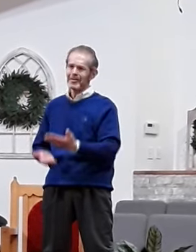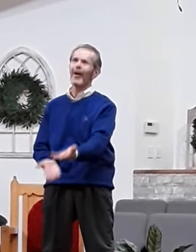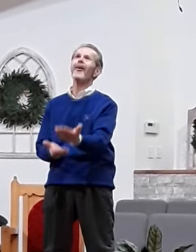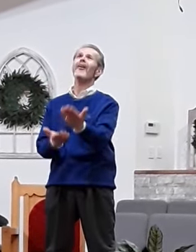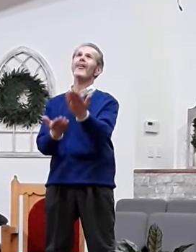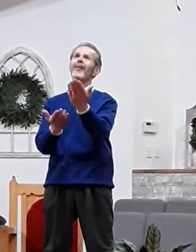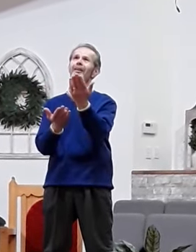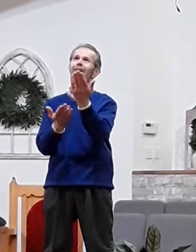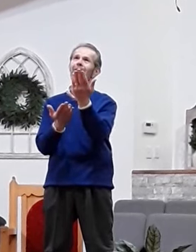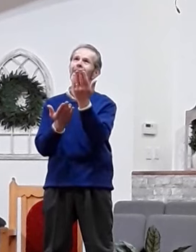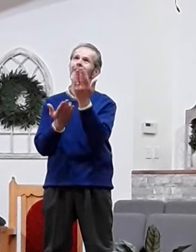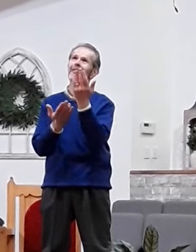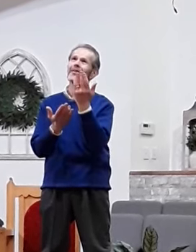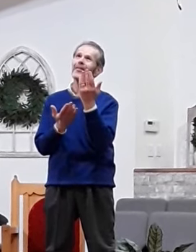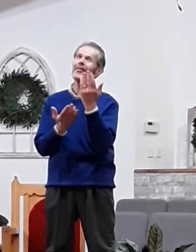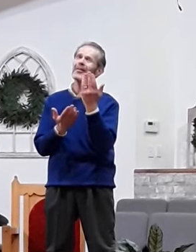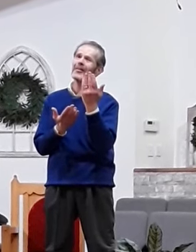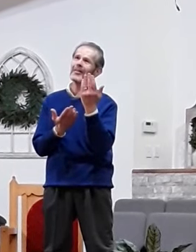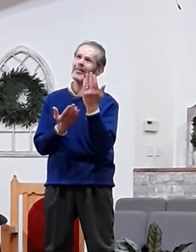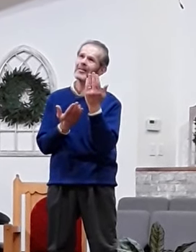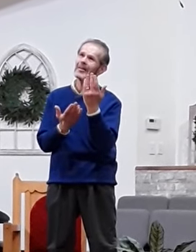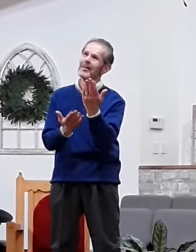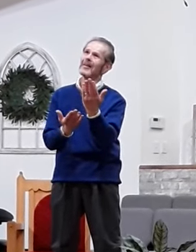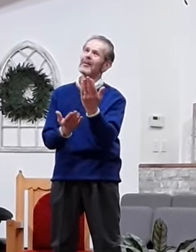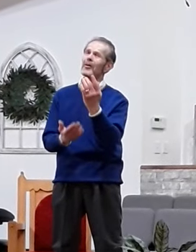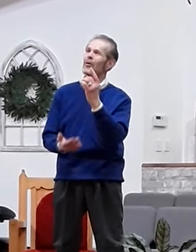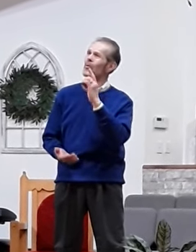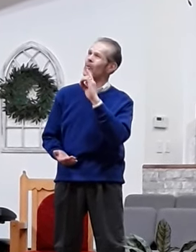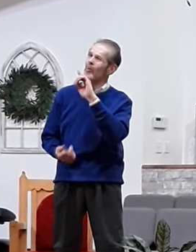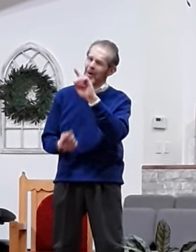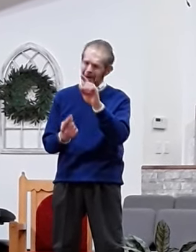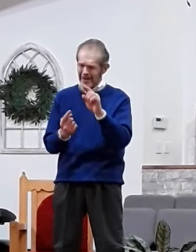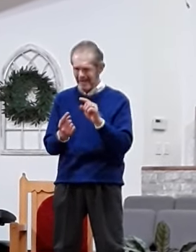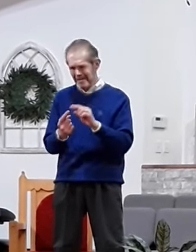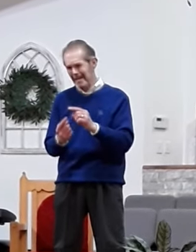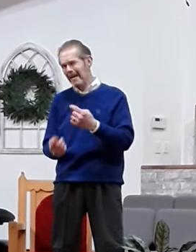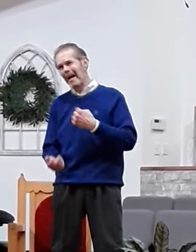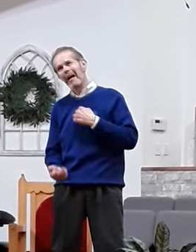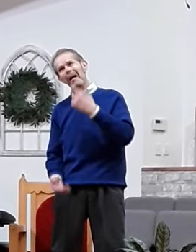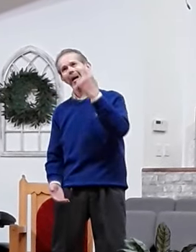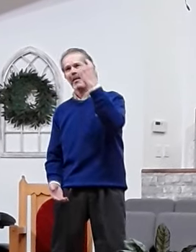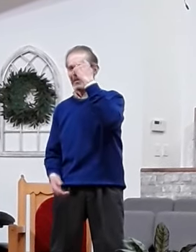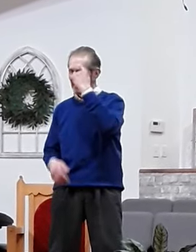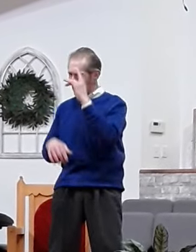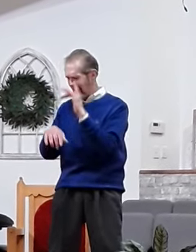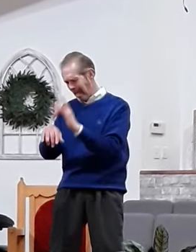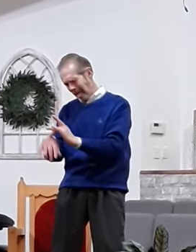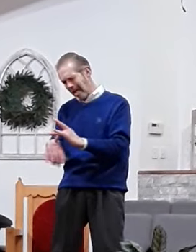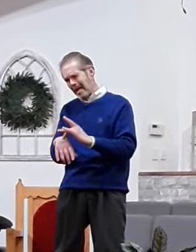art. And when I think